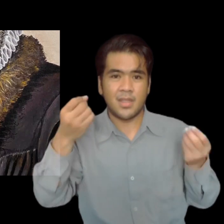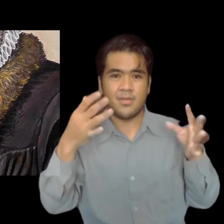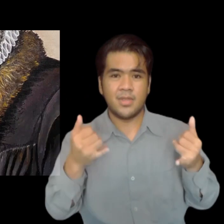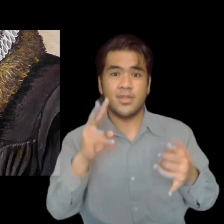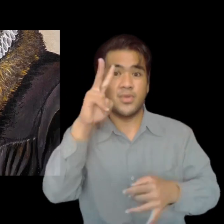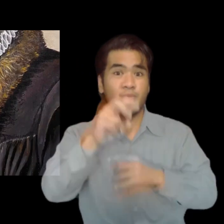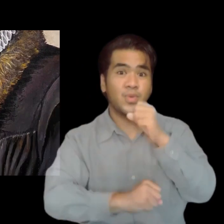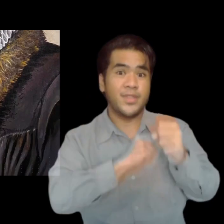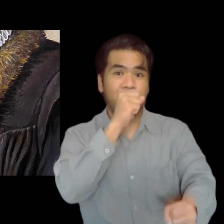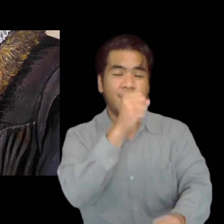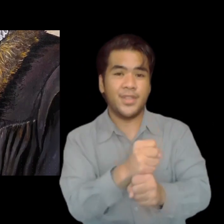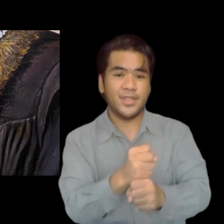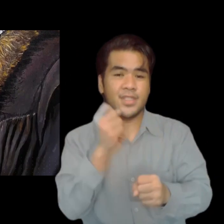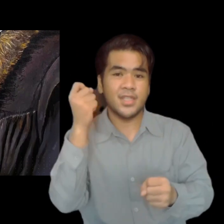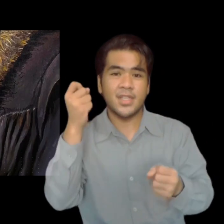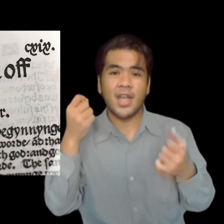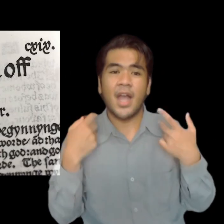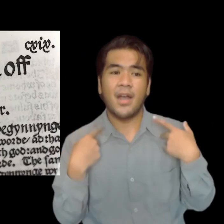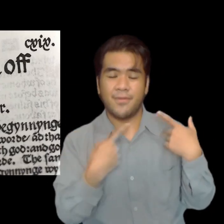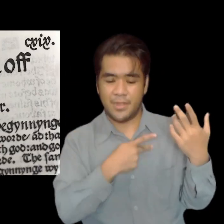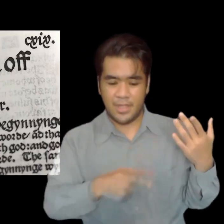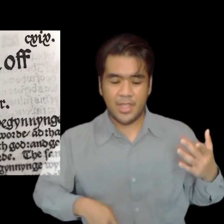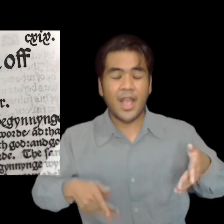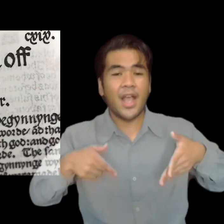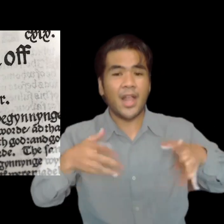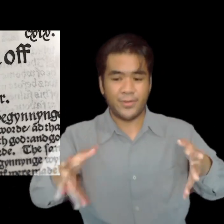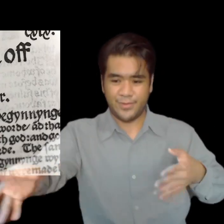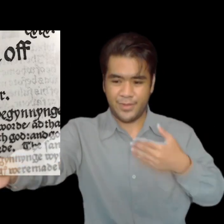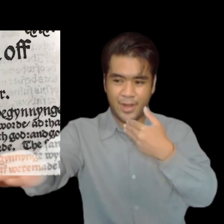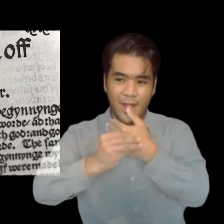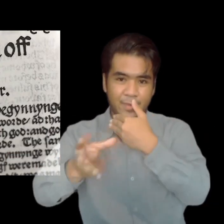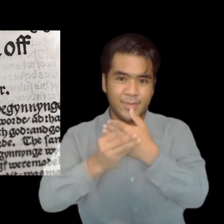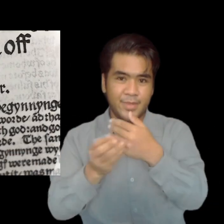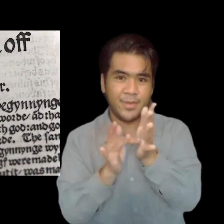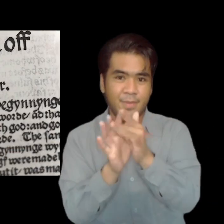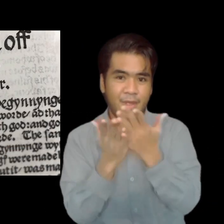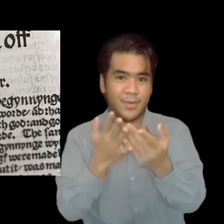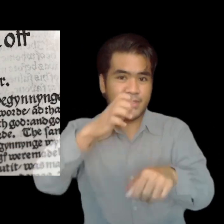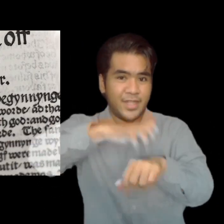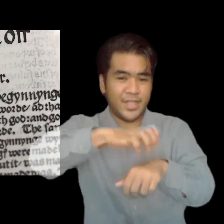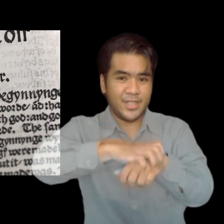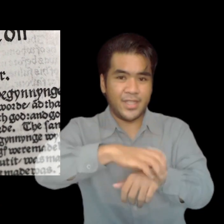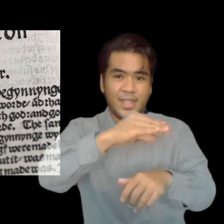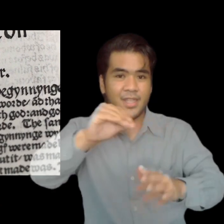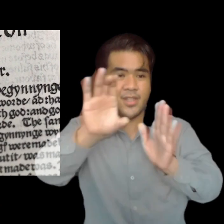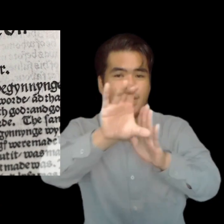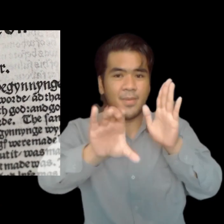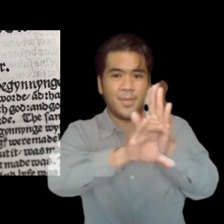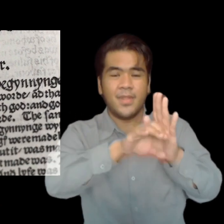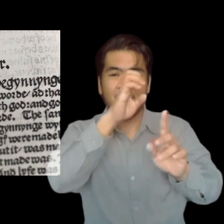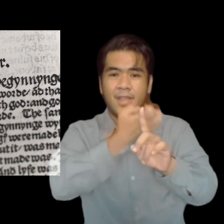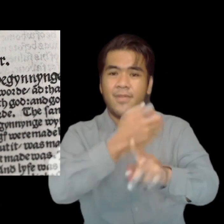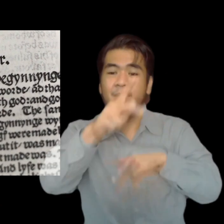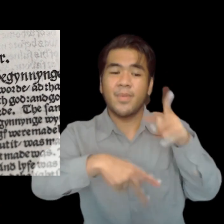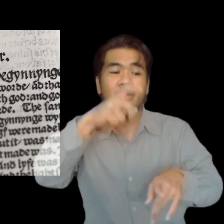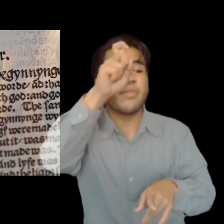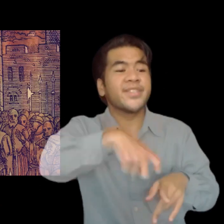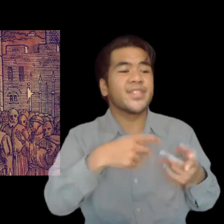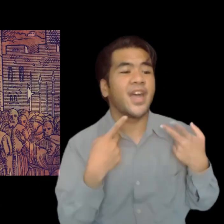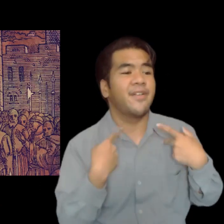manuscripts to English. He finished translating the New Testament, but he never got a chance to finish translating the Old Testament, because he was